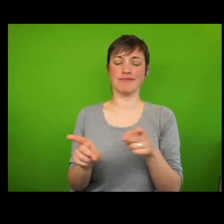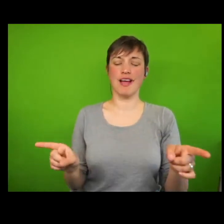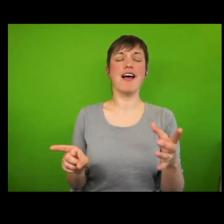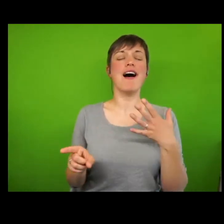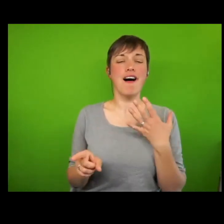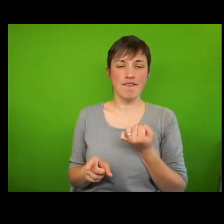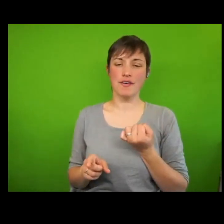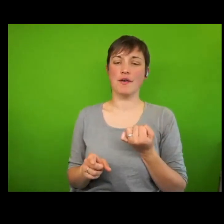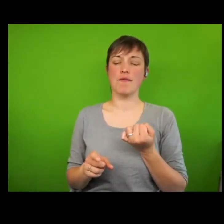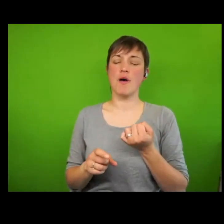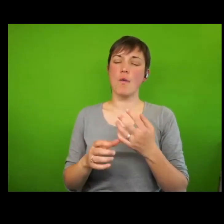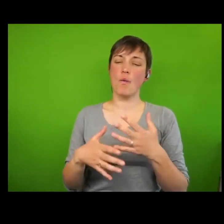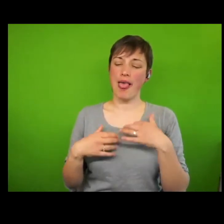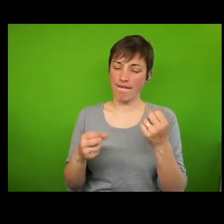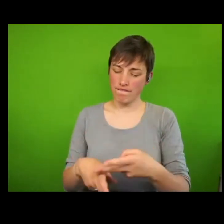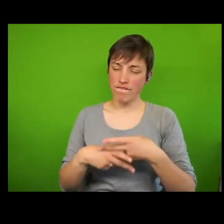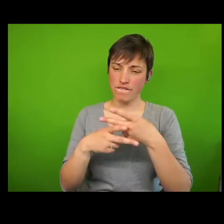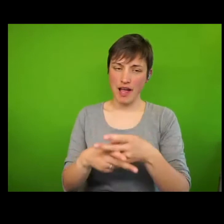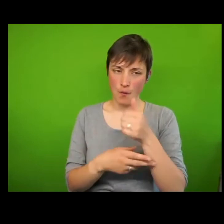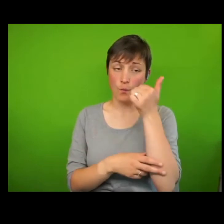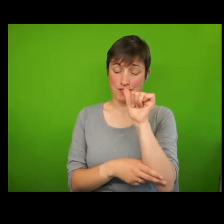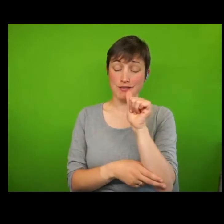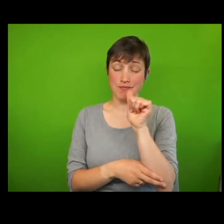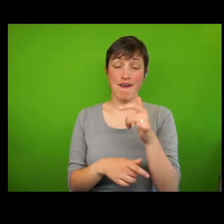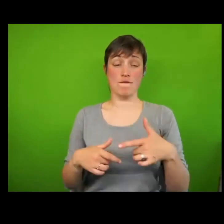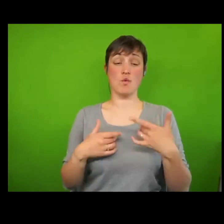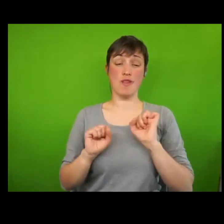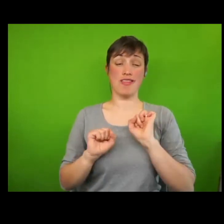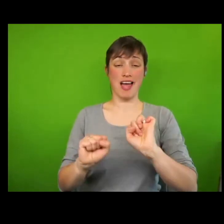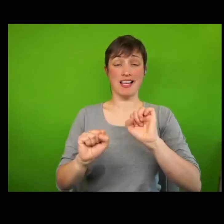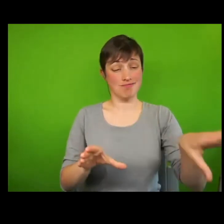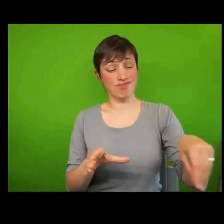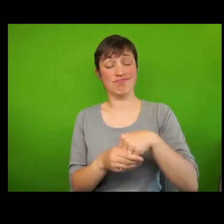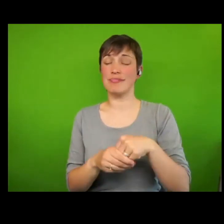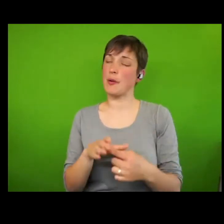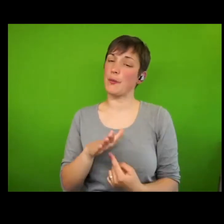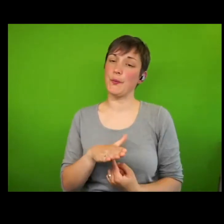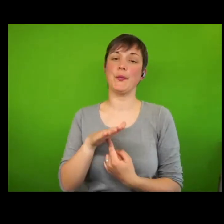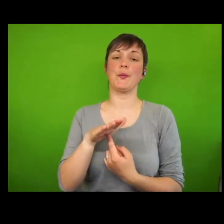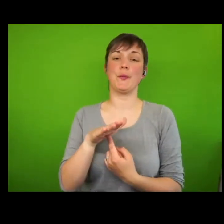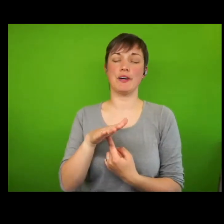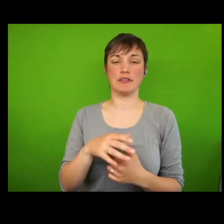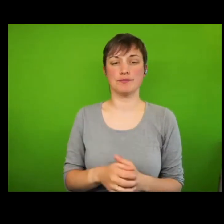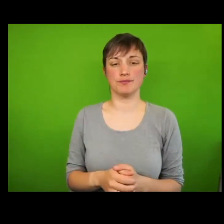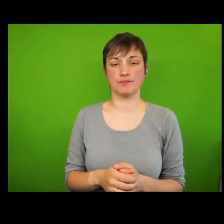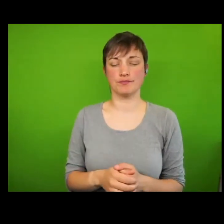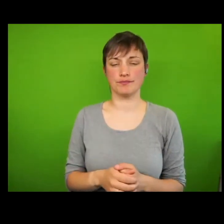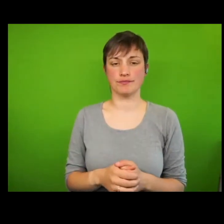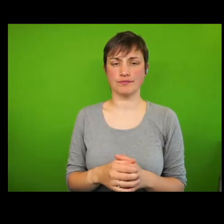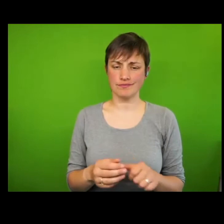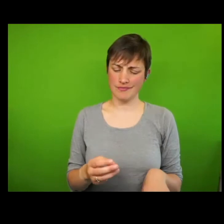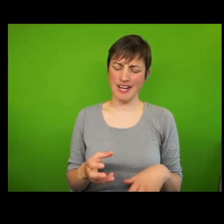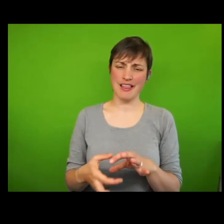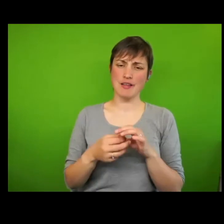incorporating their views is essential. This leads into the third intrinsic dimension